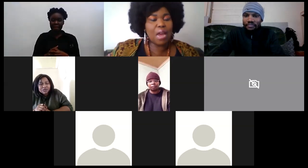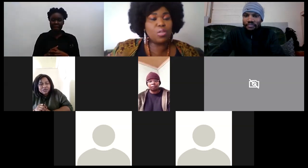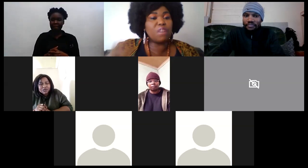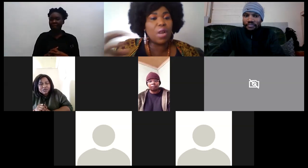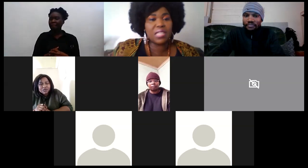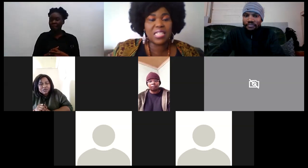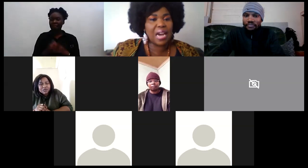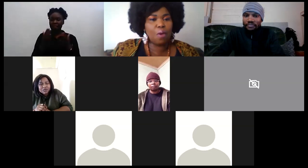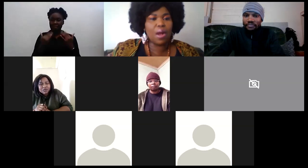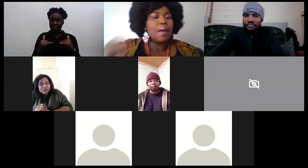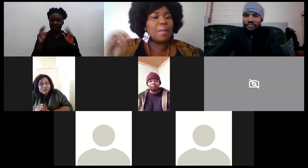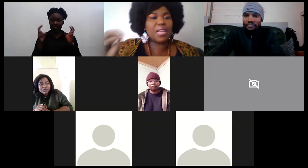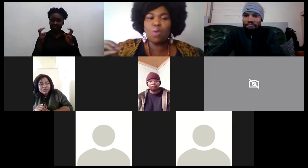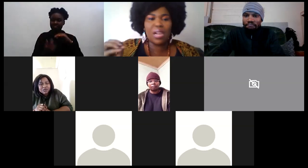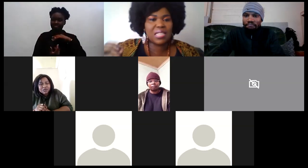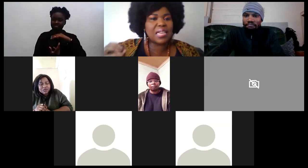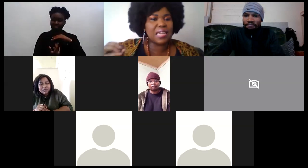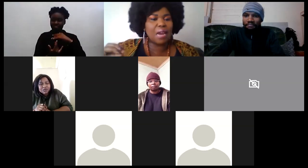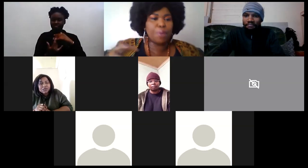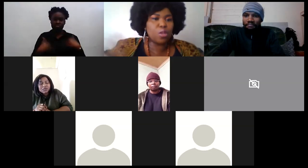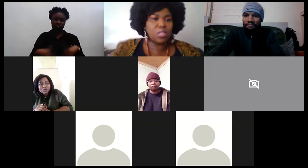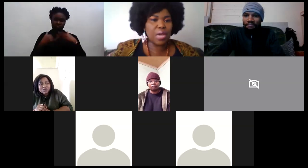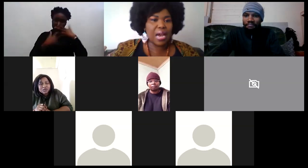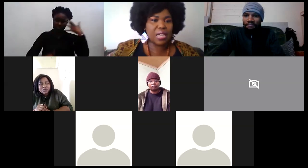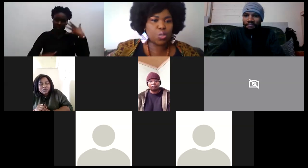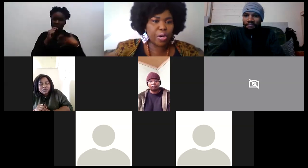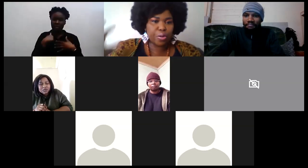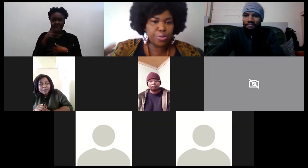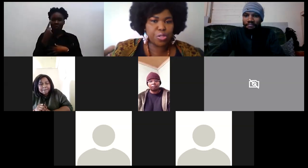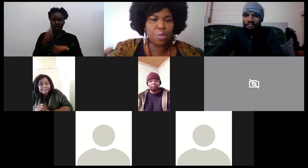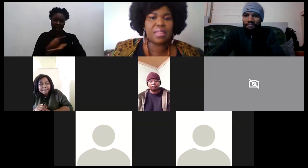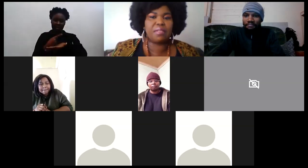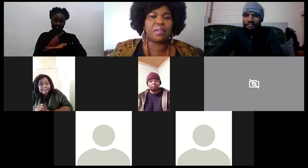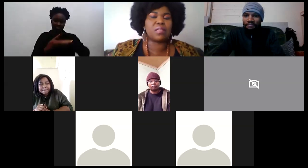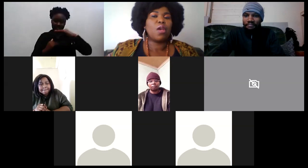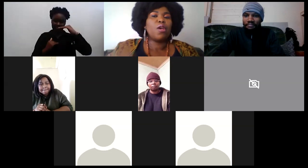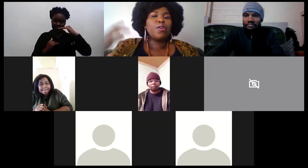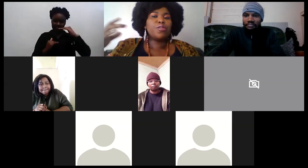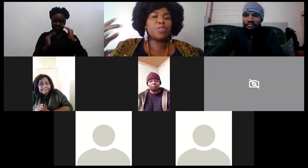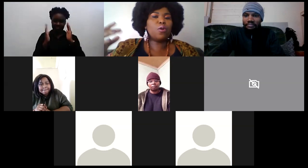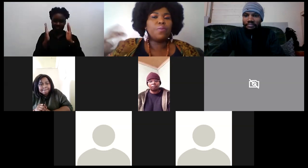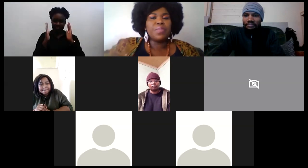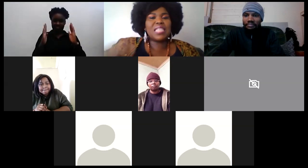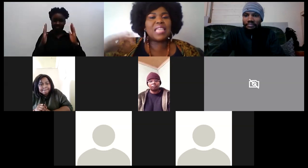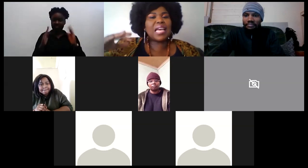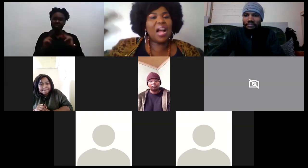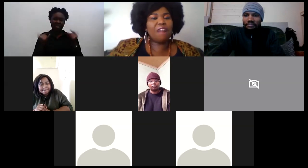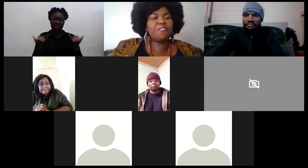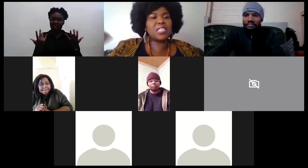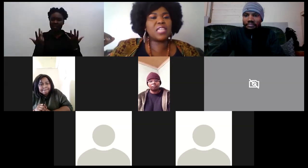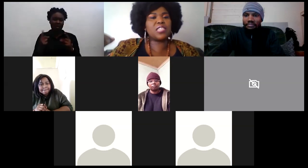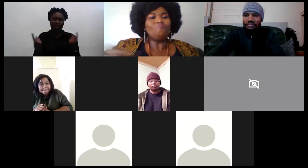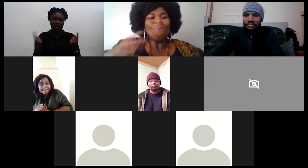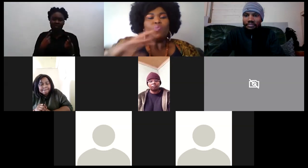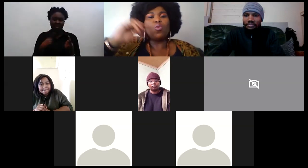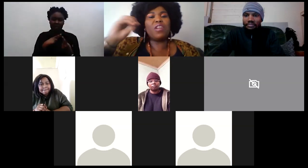ideally i would have wanted an hour but i don't want to take an hour because we are at work we do so many things so the second half